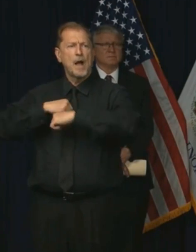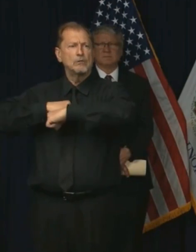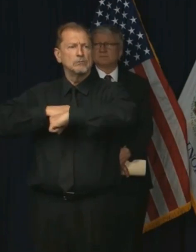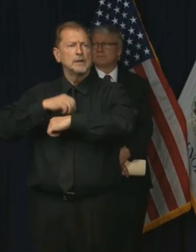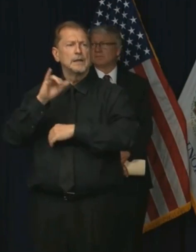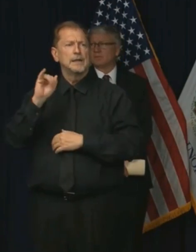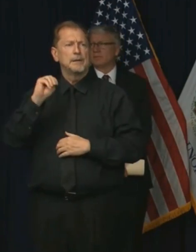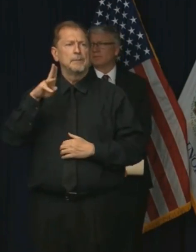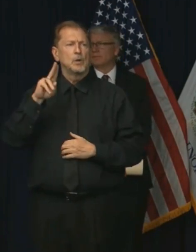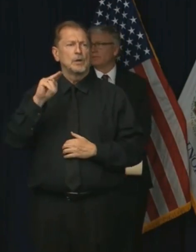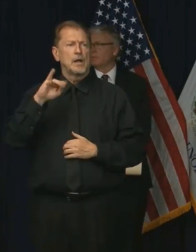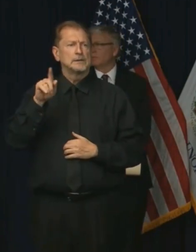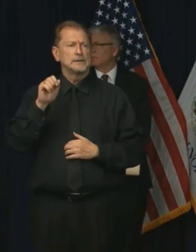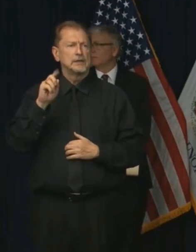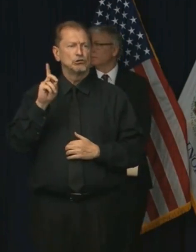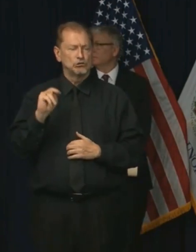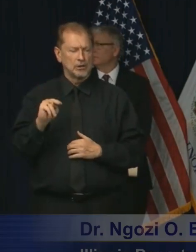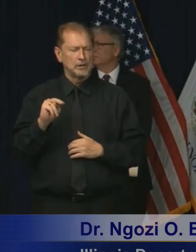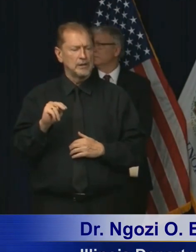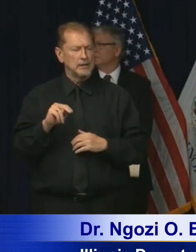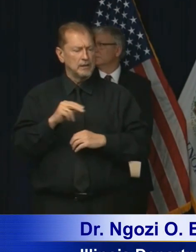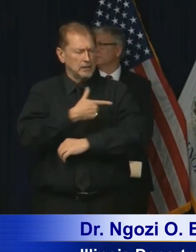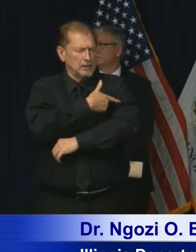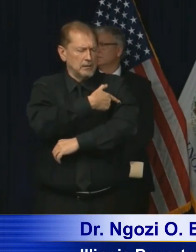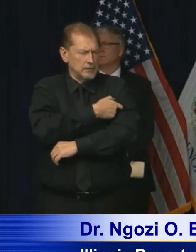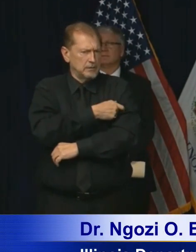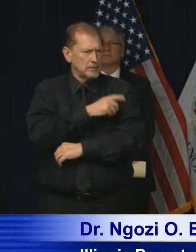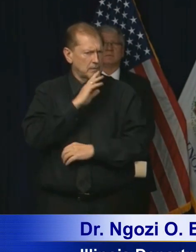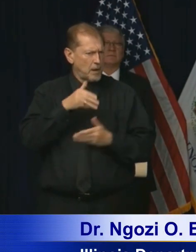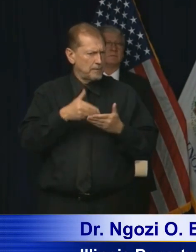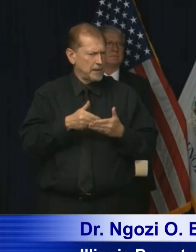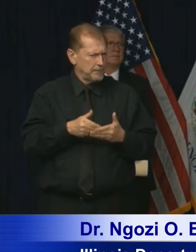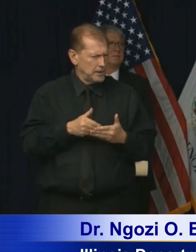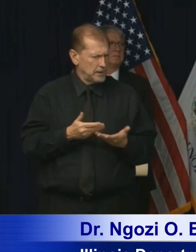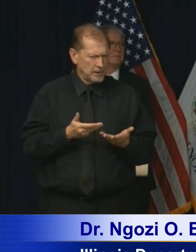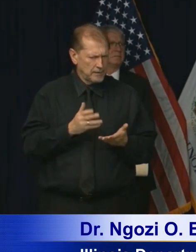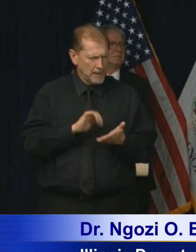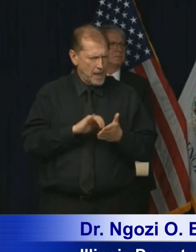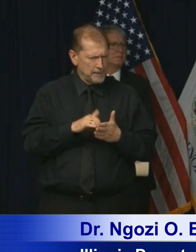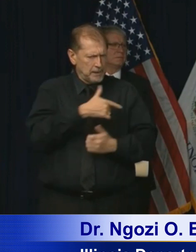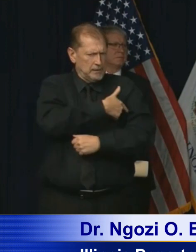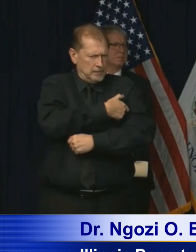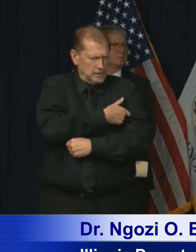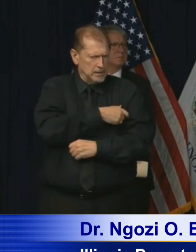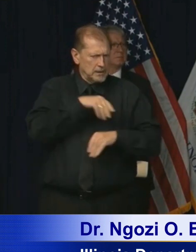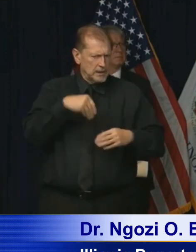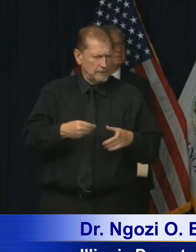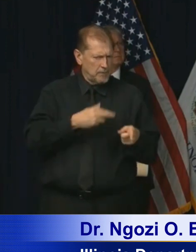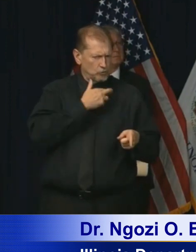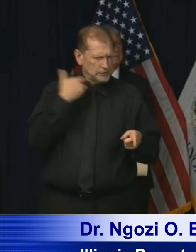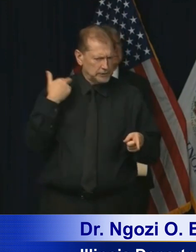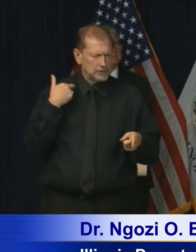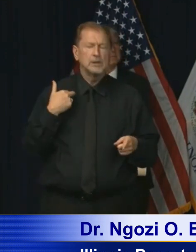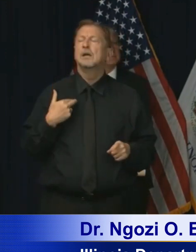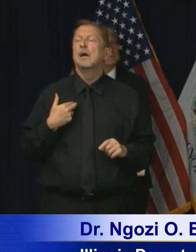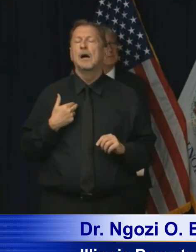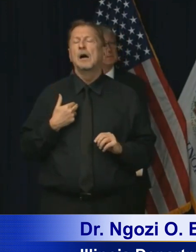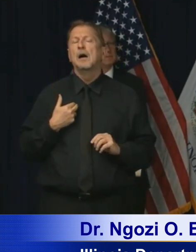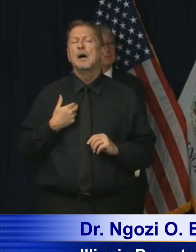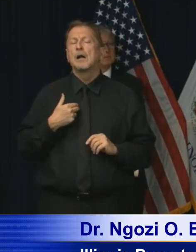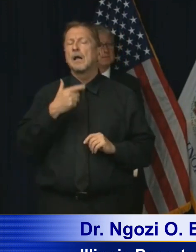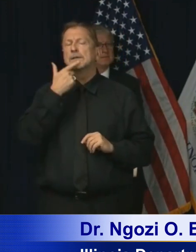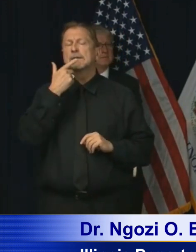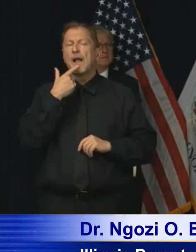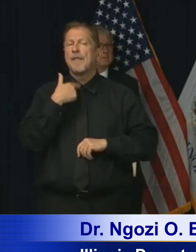immunizations at greater risk? I was just trying to say that it's an exhaustive investigation where they're looking at all medical records and